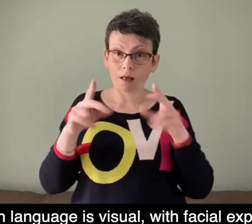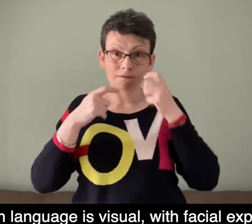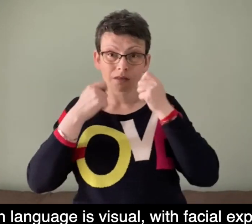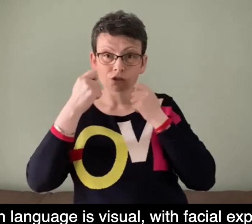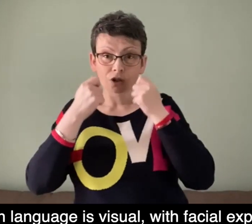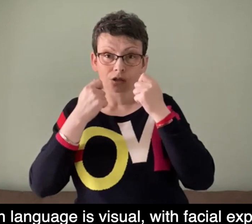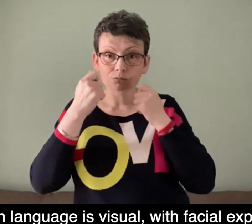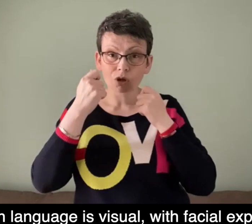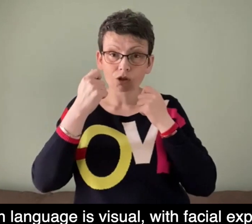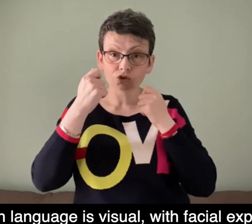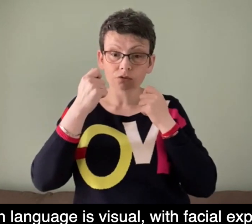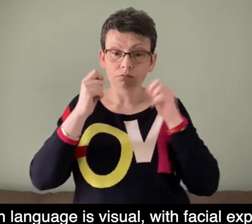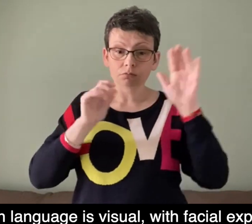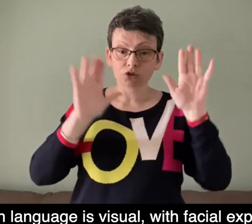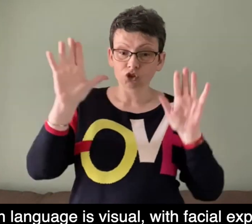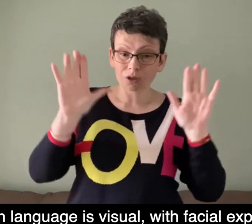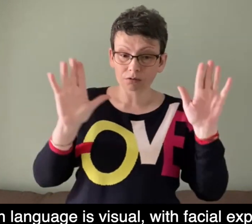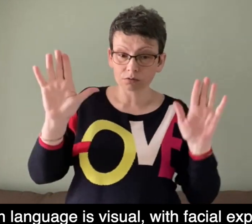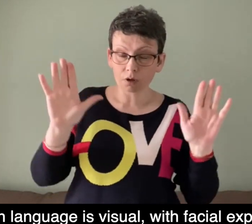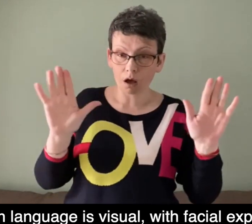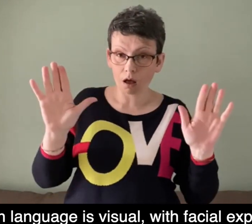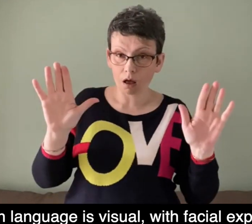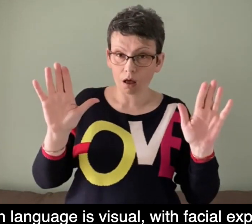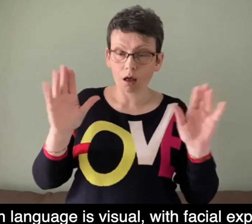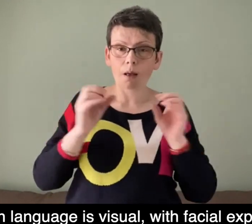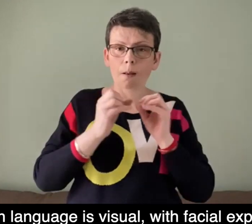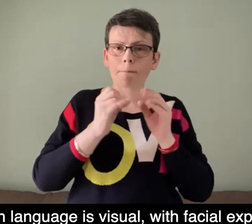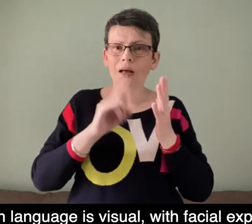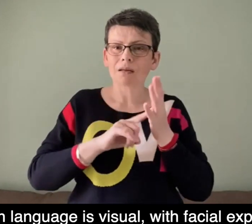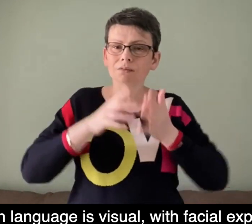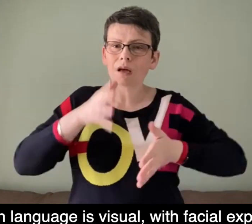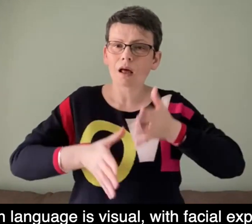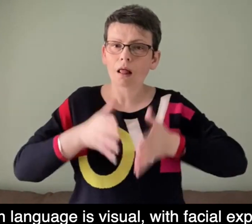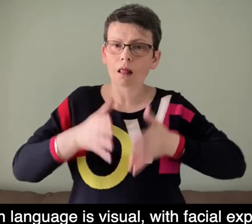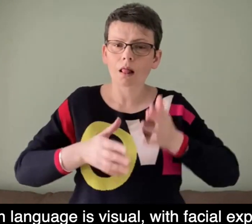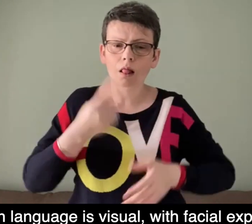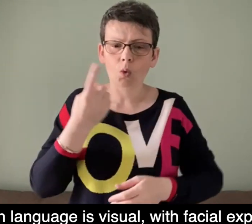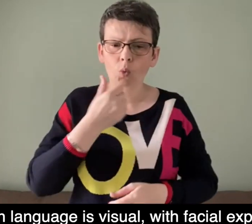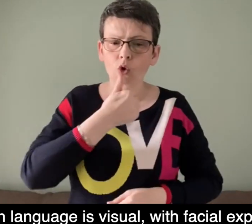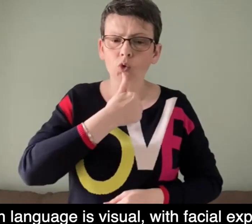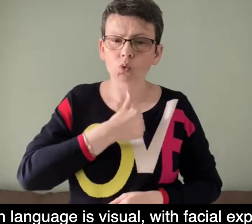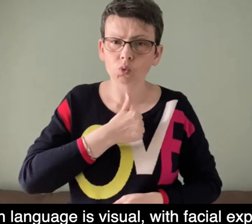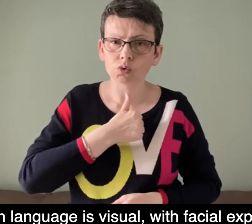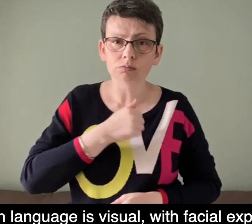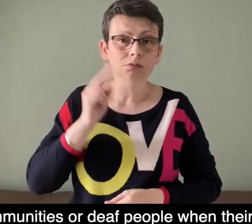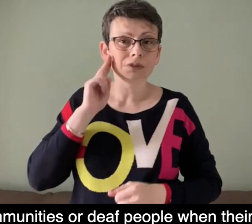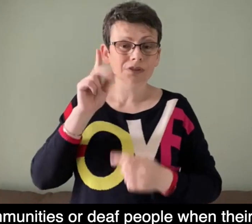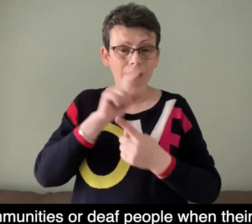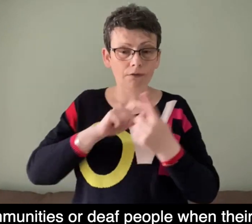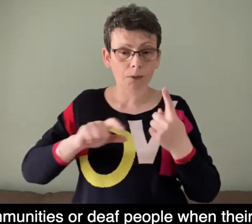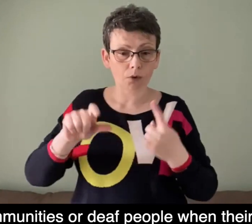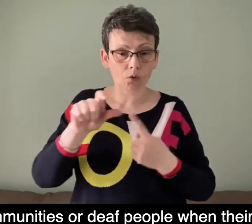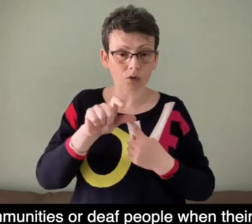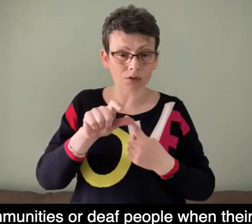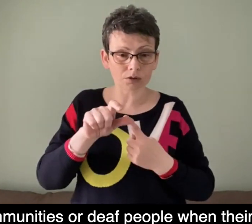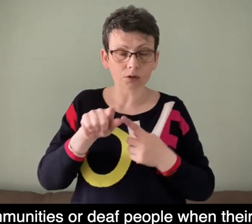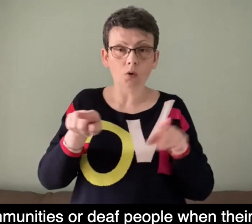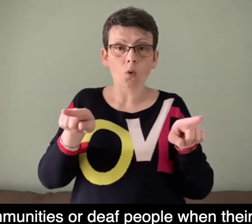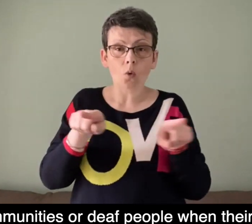expressions and gestures. British Sign Language or BSL is used by Deaf communities or Deaf